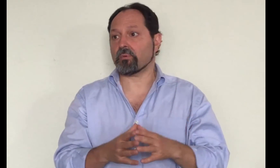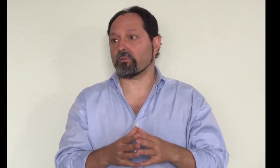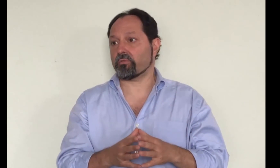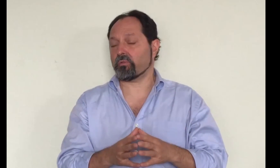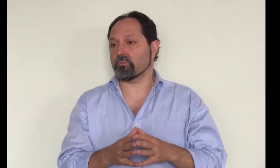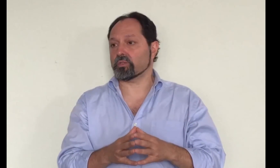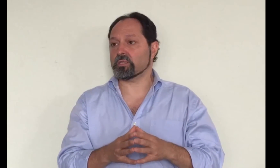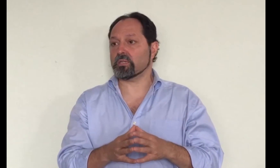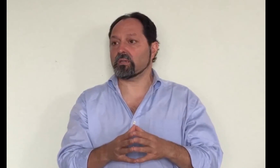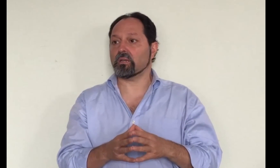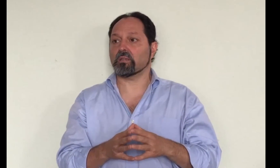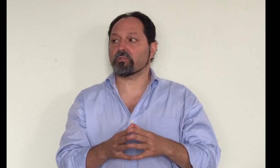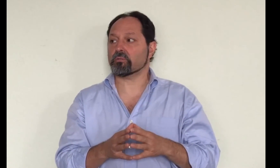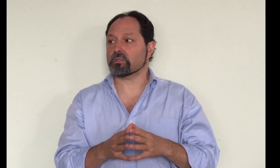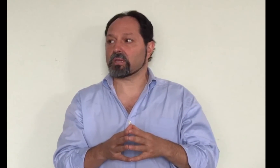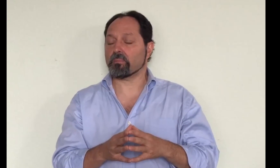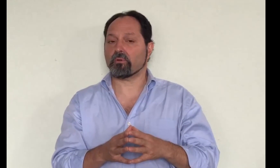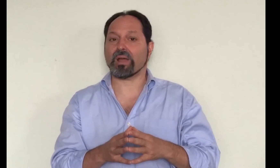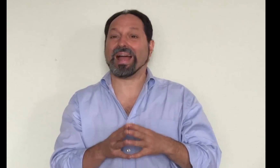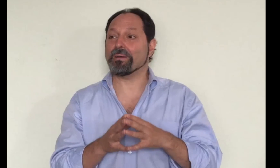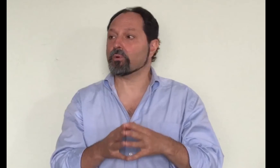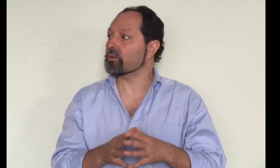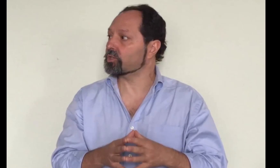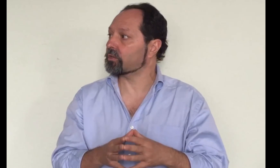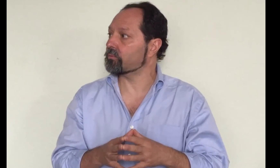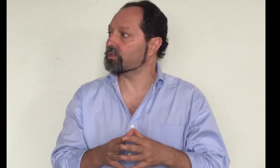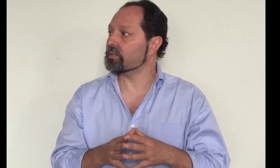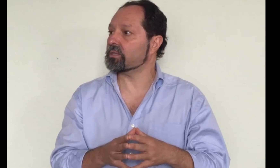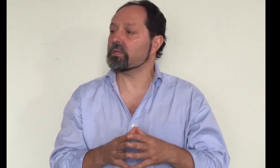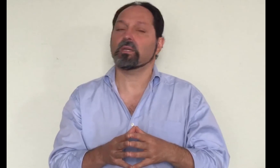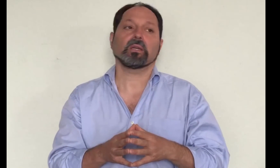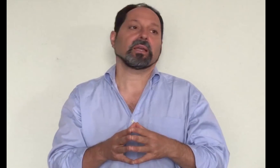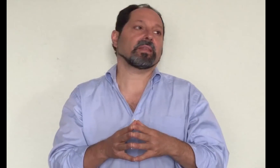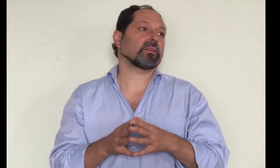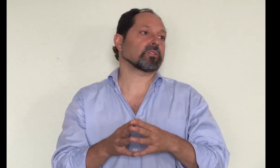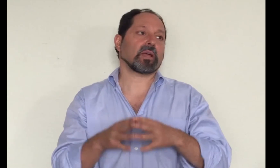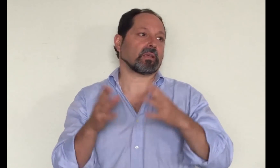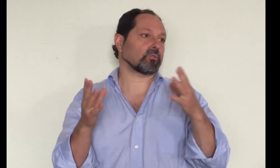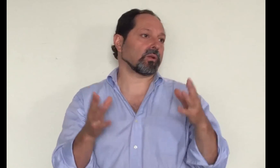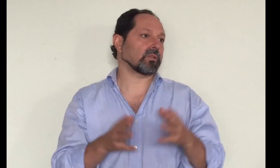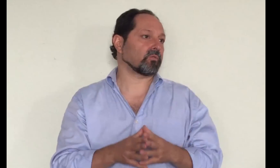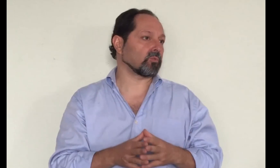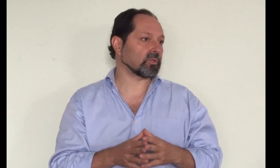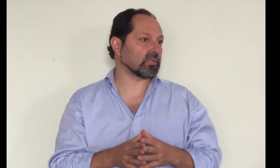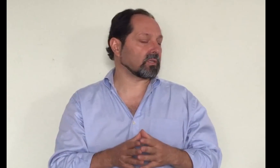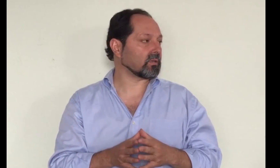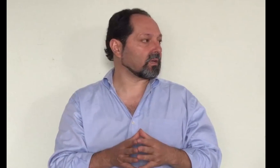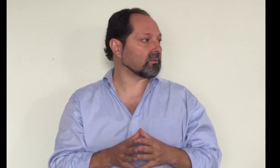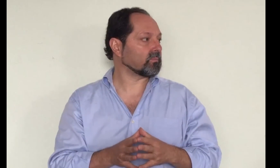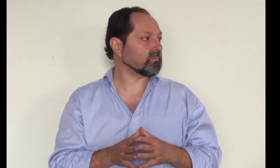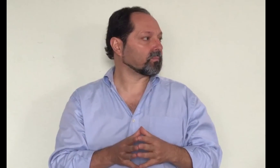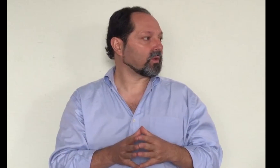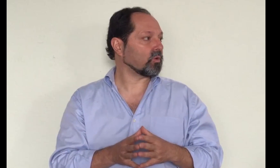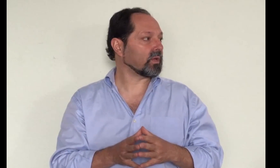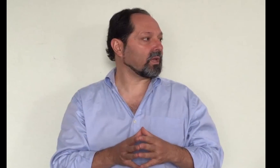of motility a different type of embryological motility and there's like 20 different motility like that okay